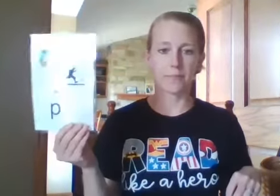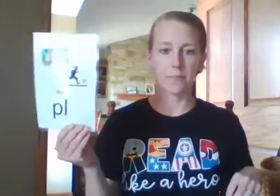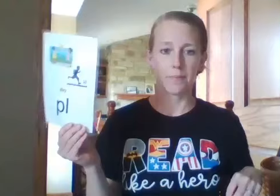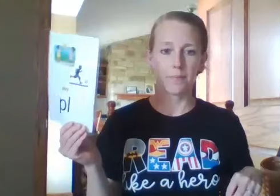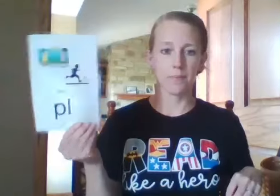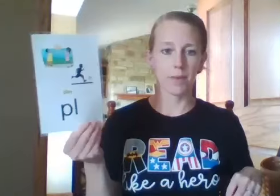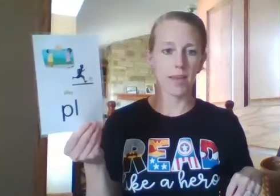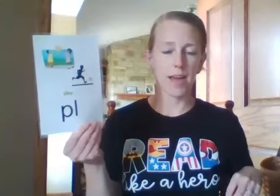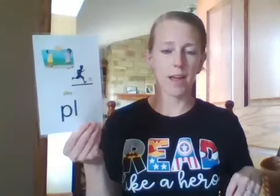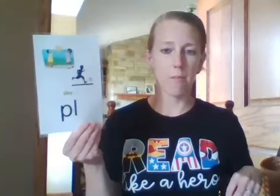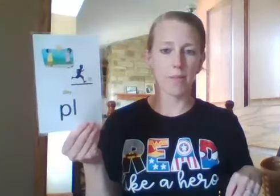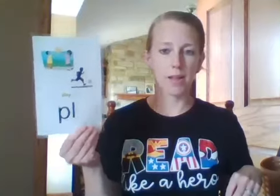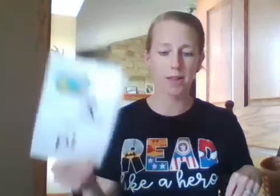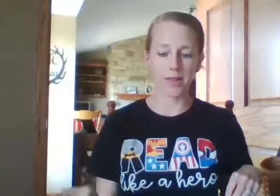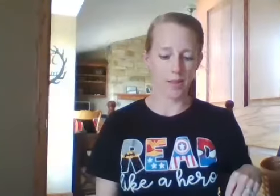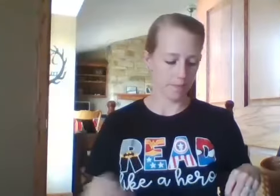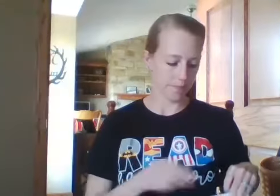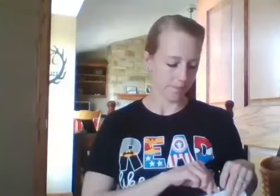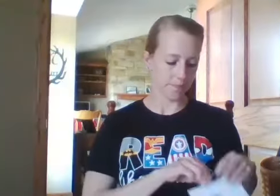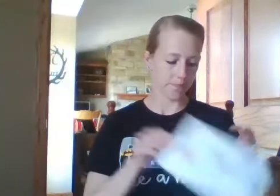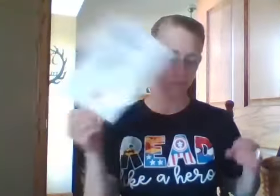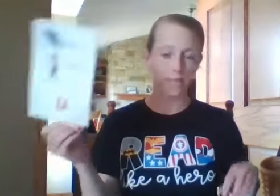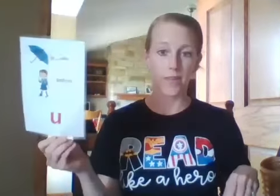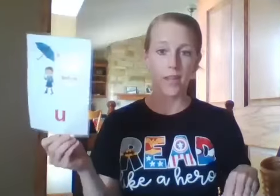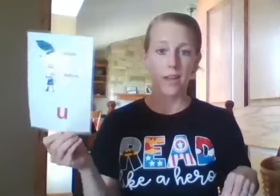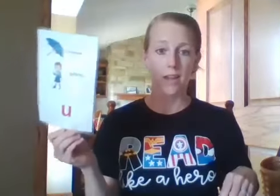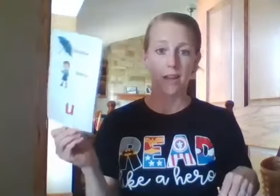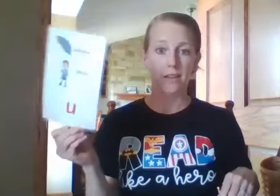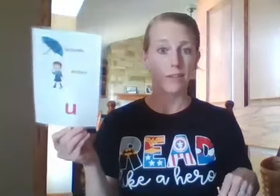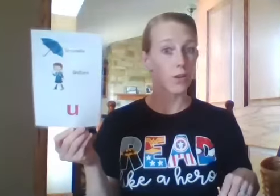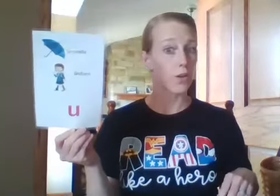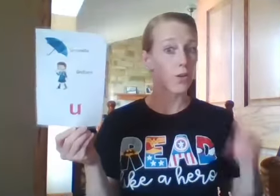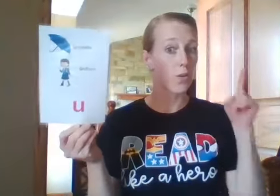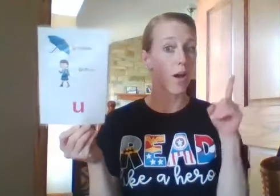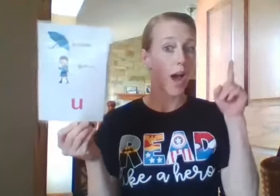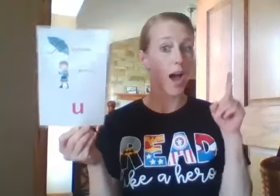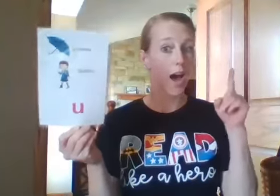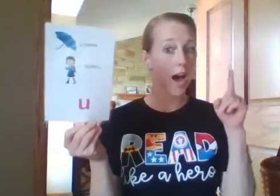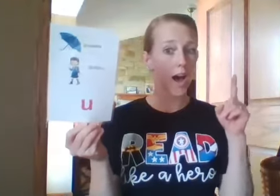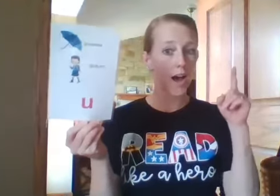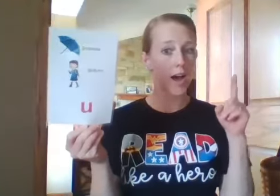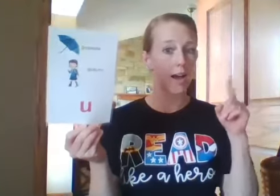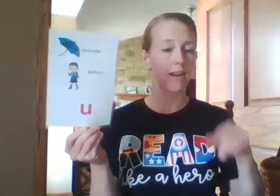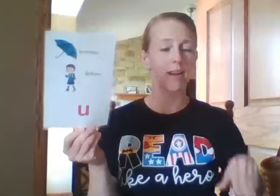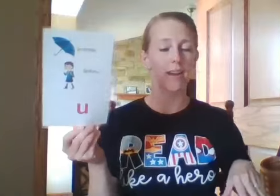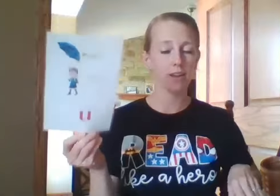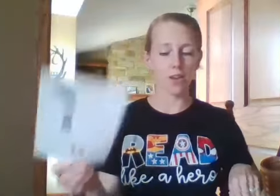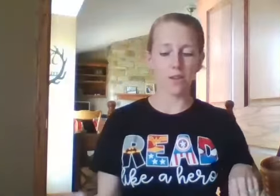P-L pole, U a U,